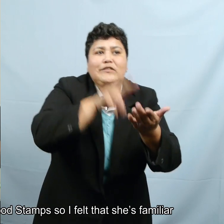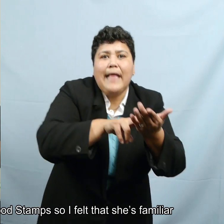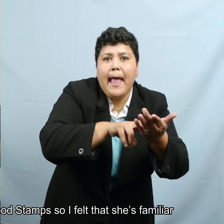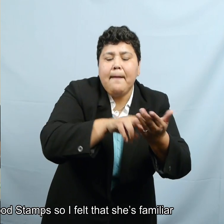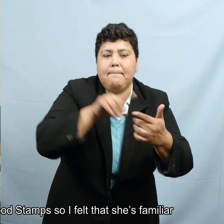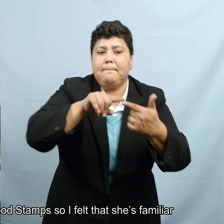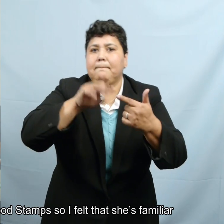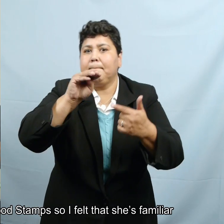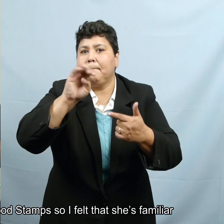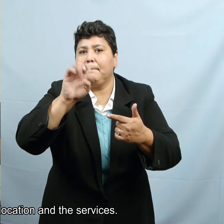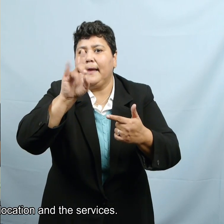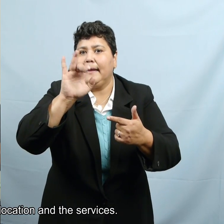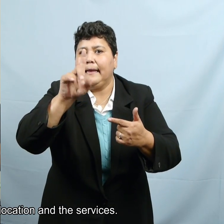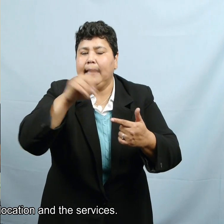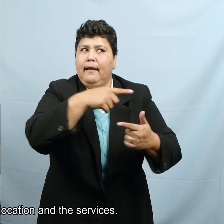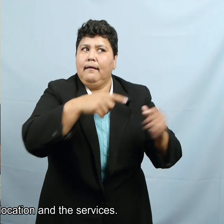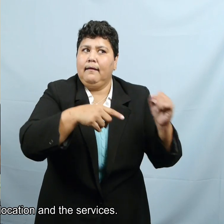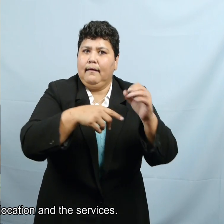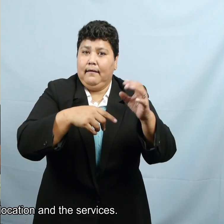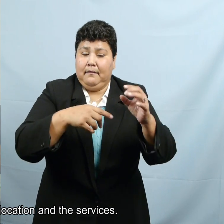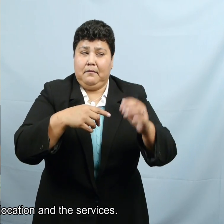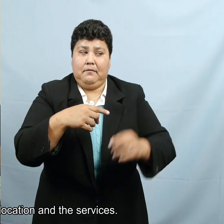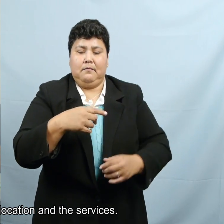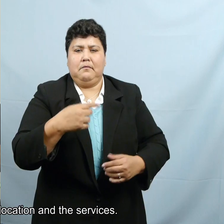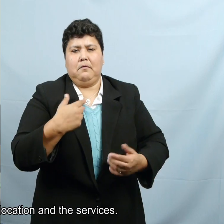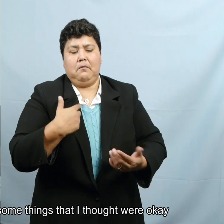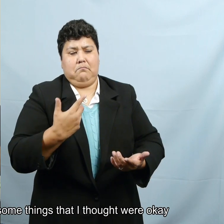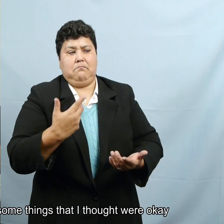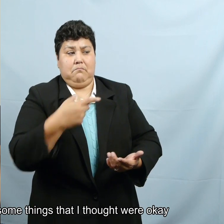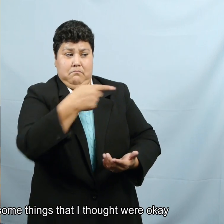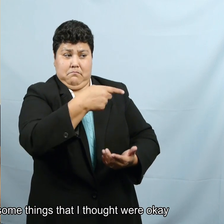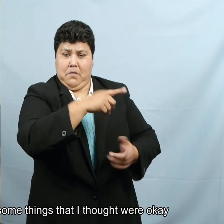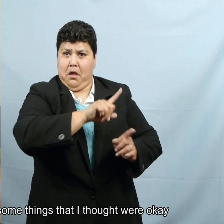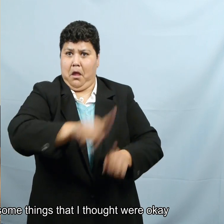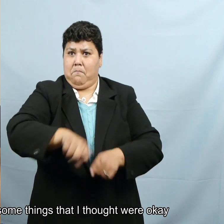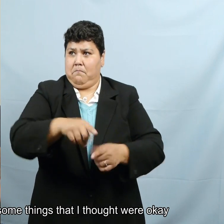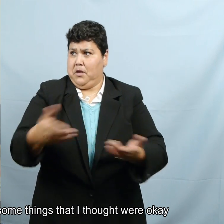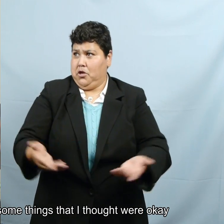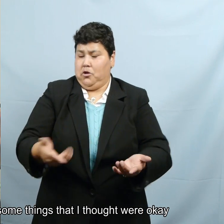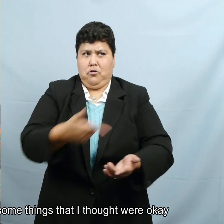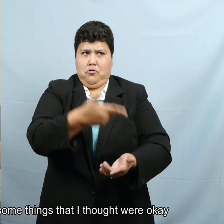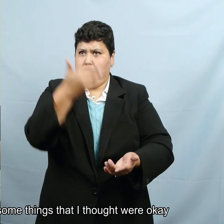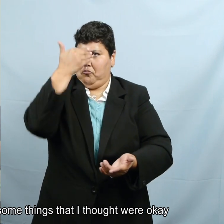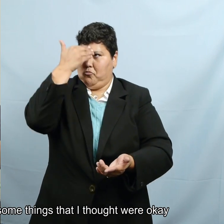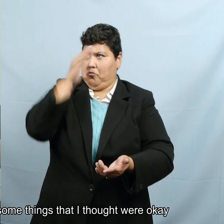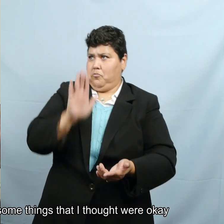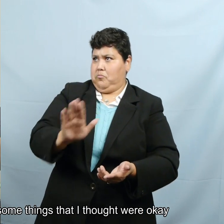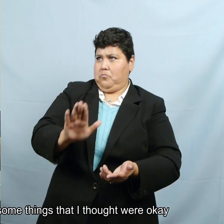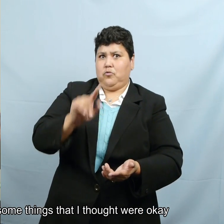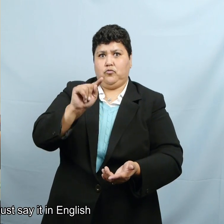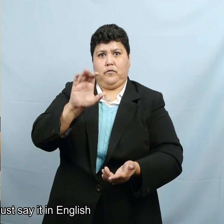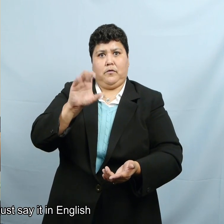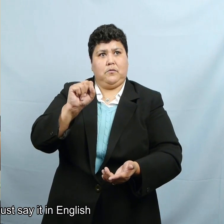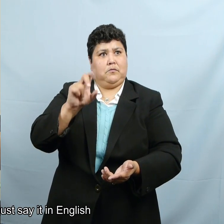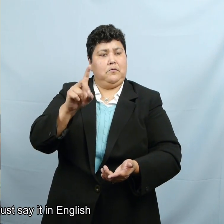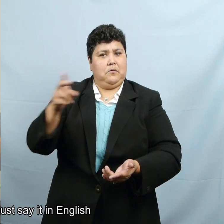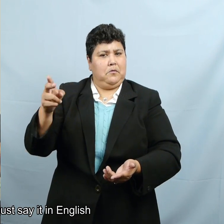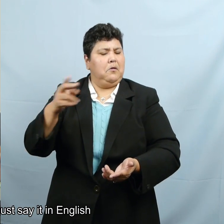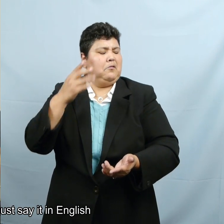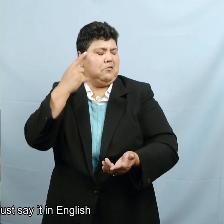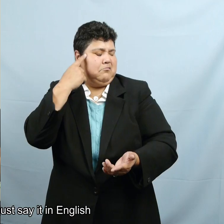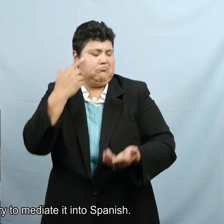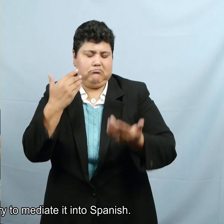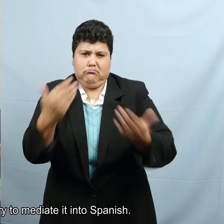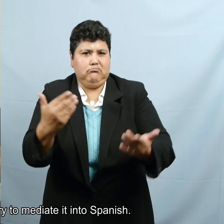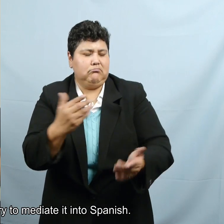felt that she's familiar with the location and services. So there's just some things that I thought were okay to just